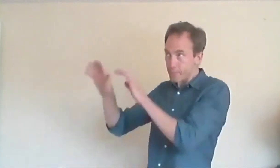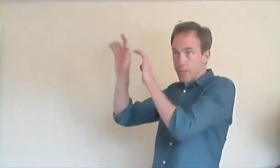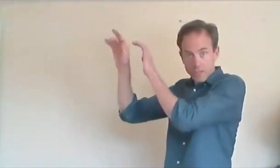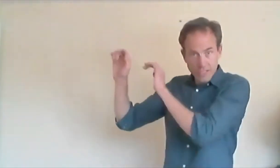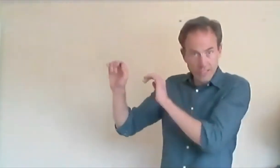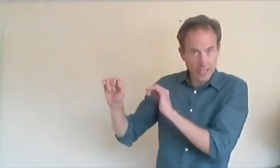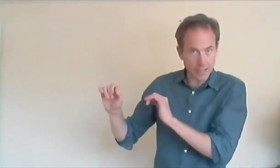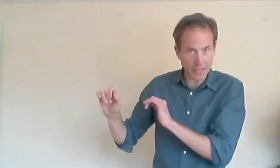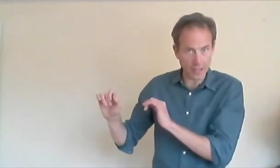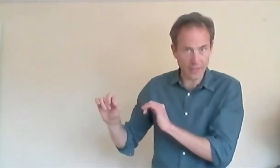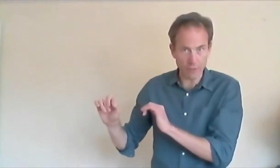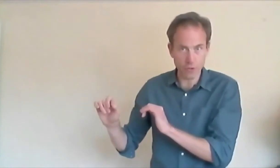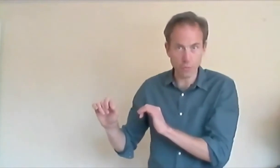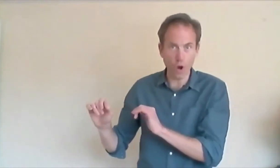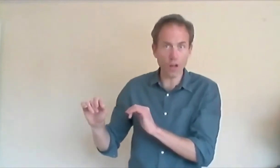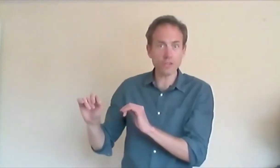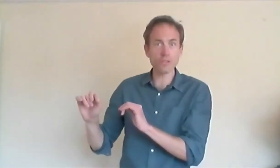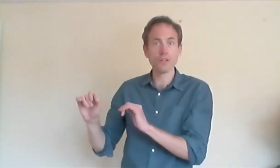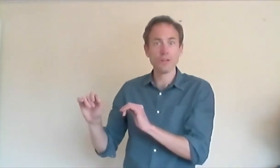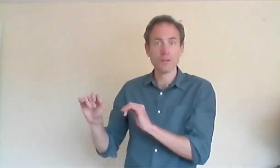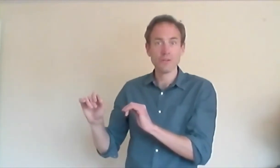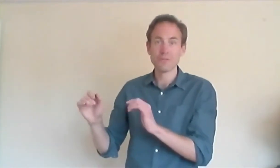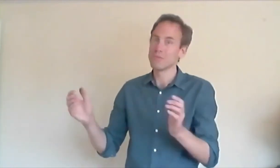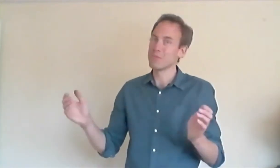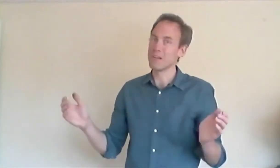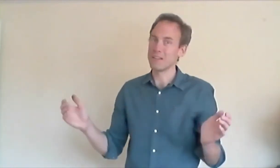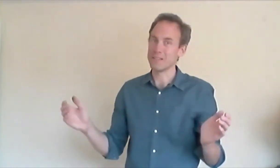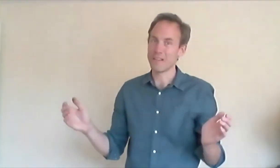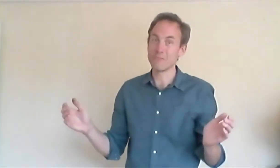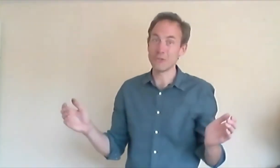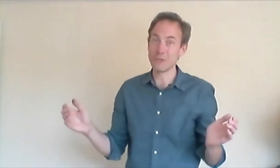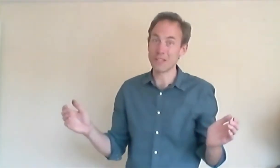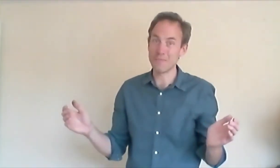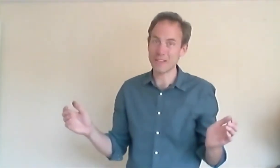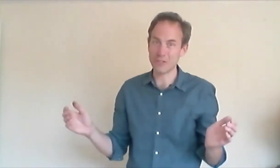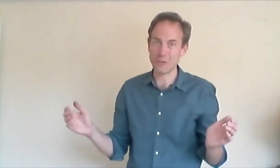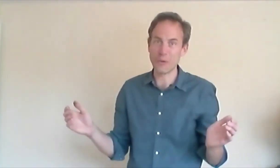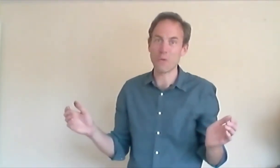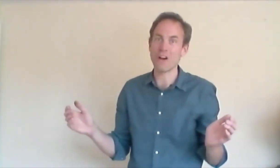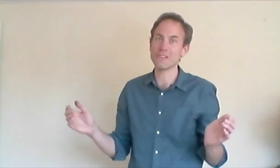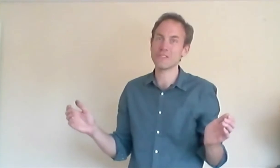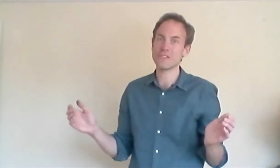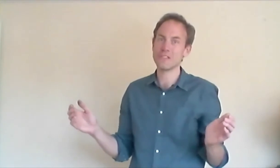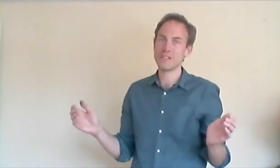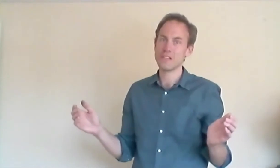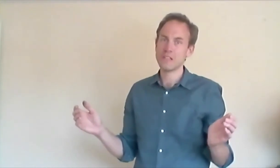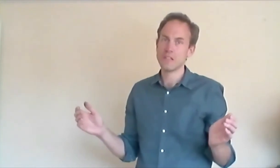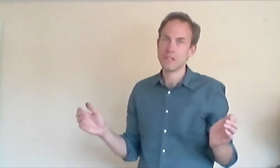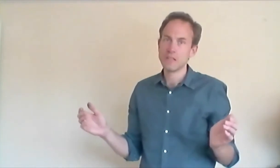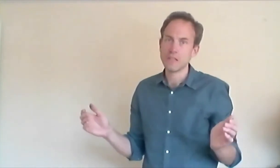sitting in the middle of that room was, well, I'm sure you can imagine who it was. It